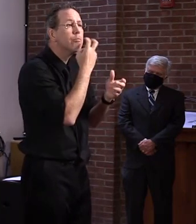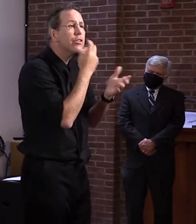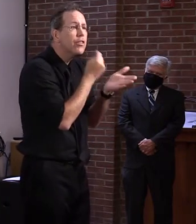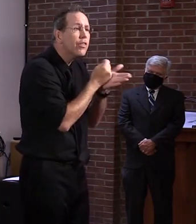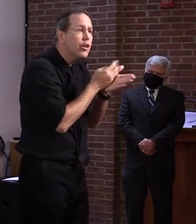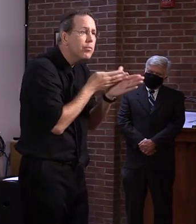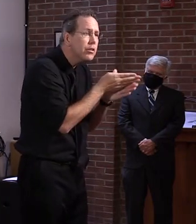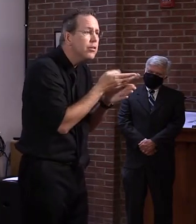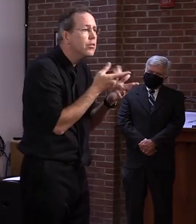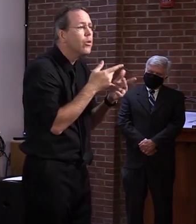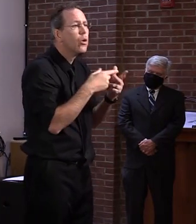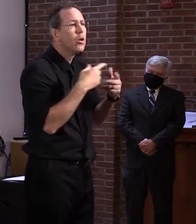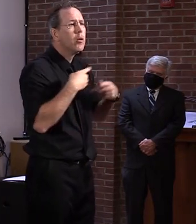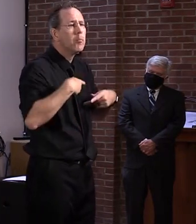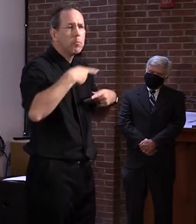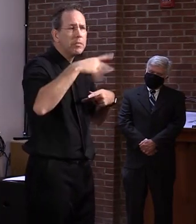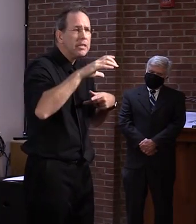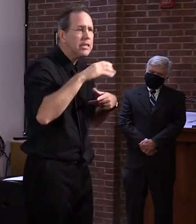Okay. Thank you.